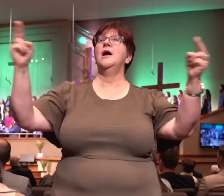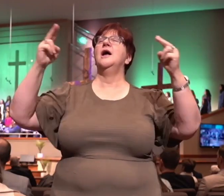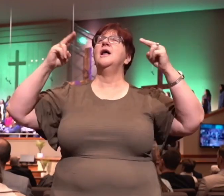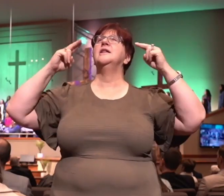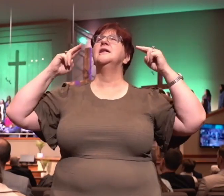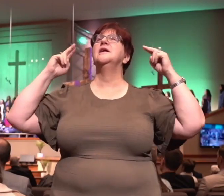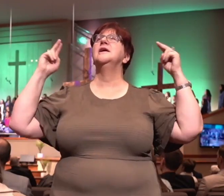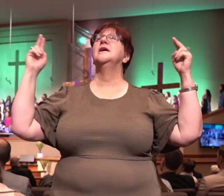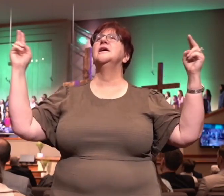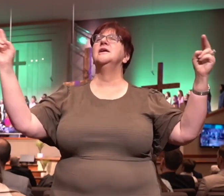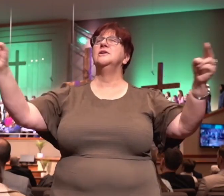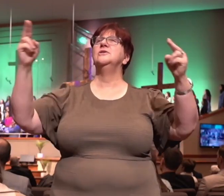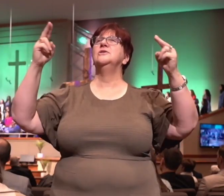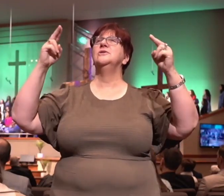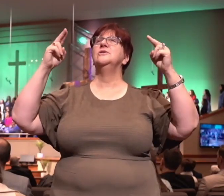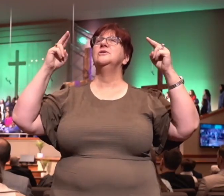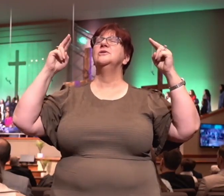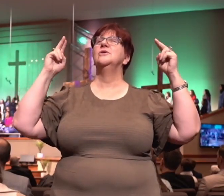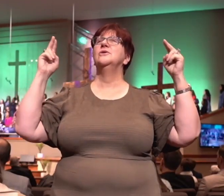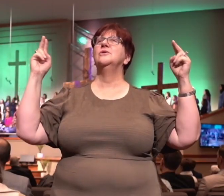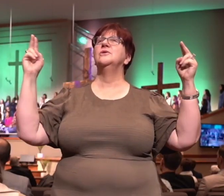Oh, hallelujah.